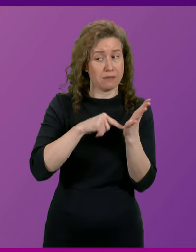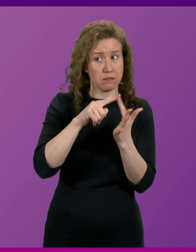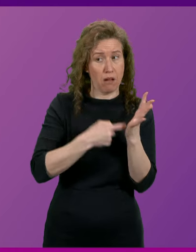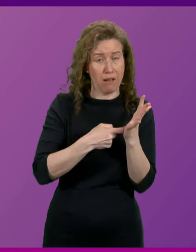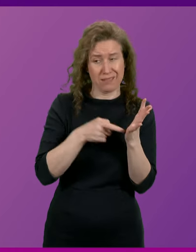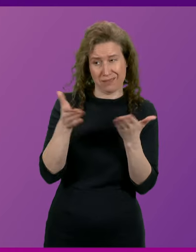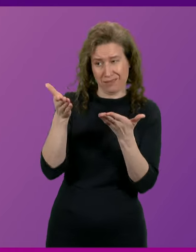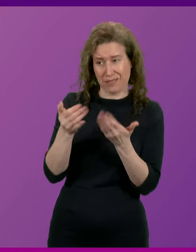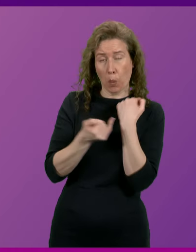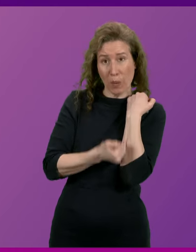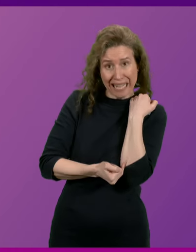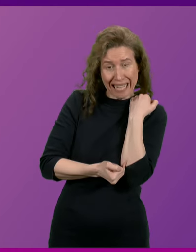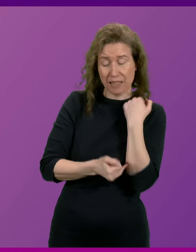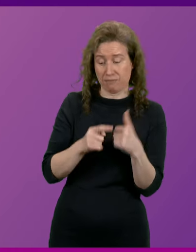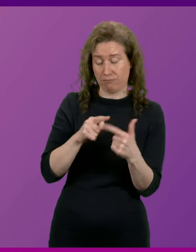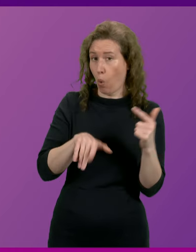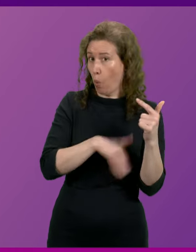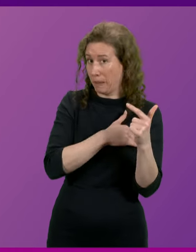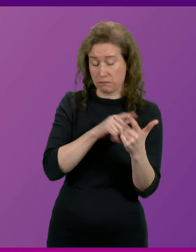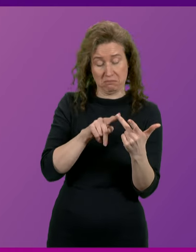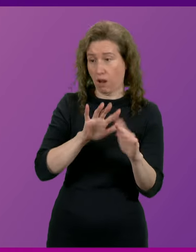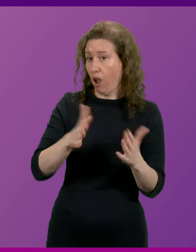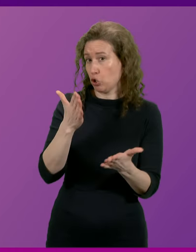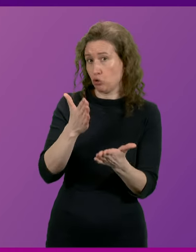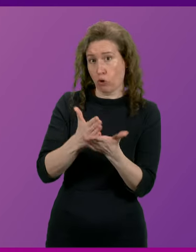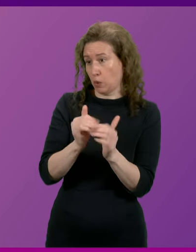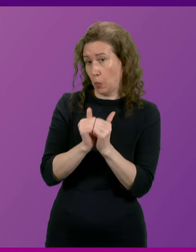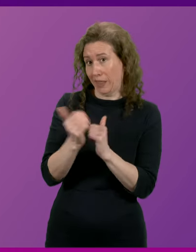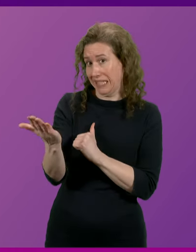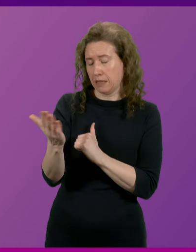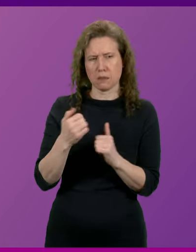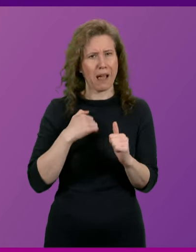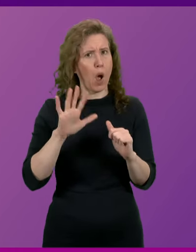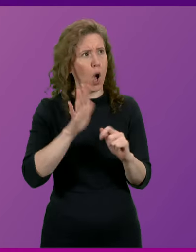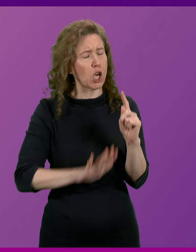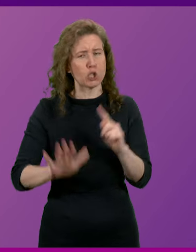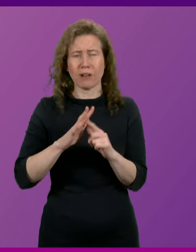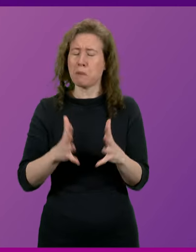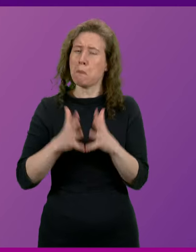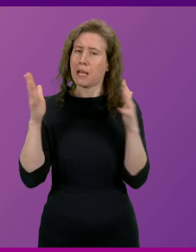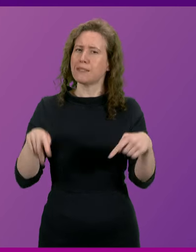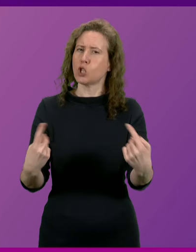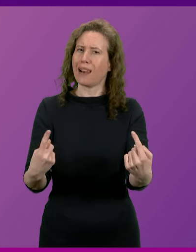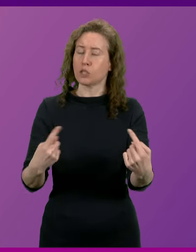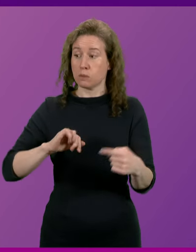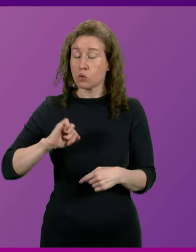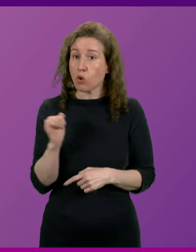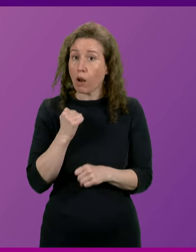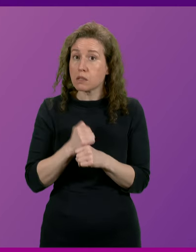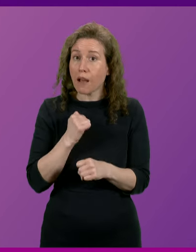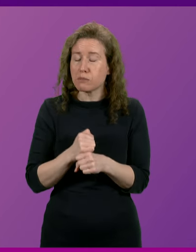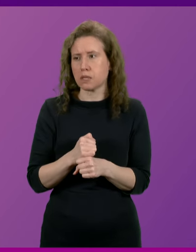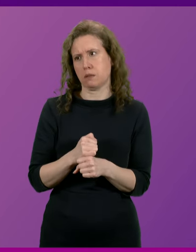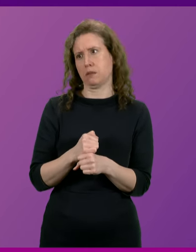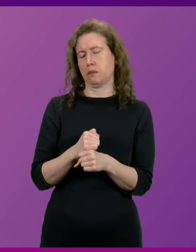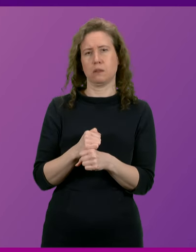and untrustworthy. Now, the challenges facing our country have never been so great. But Scotland's government has